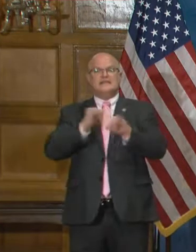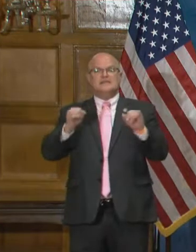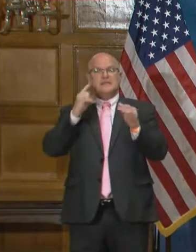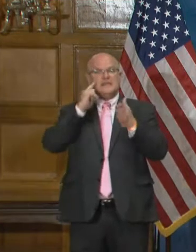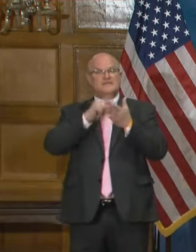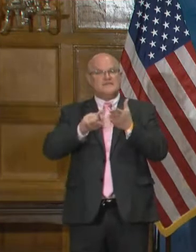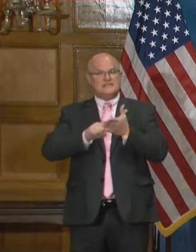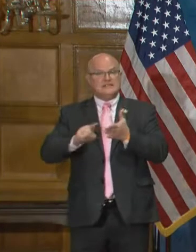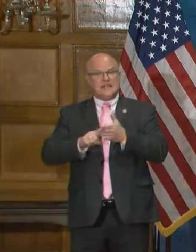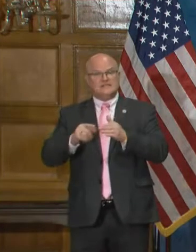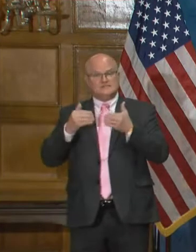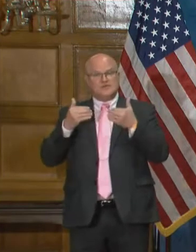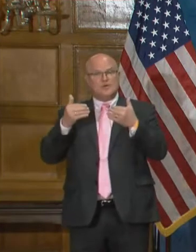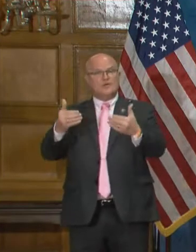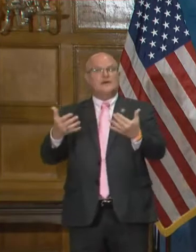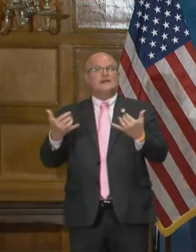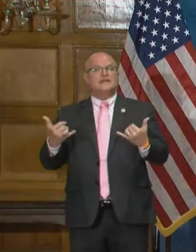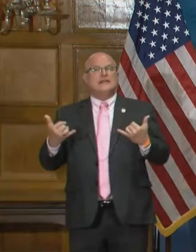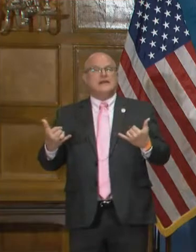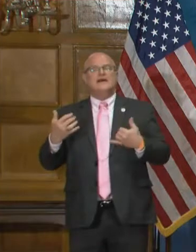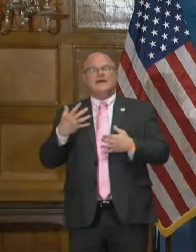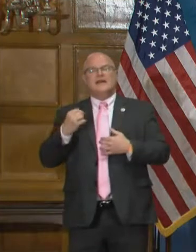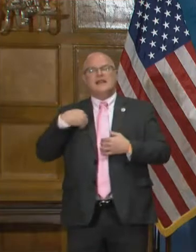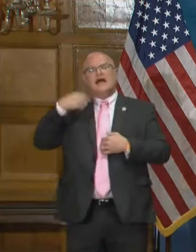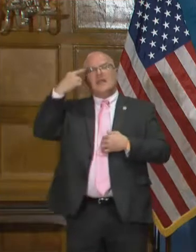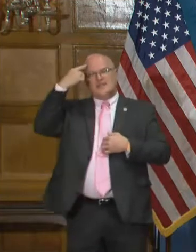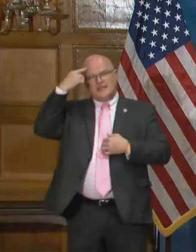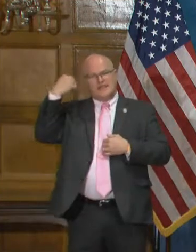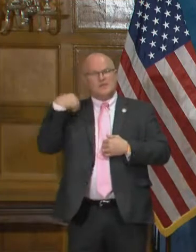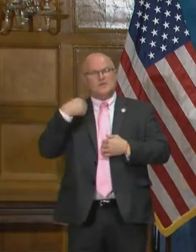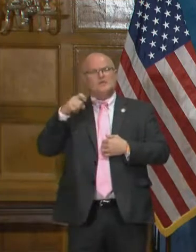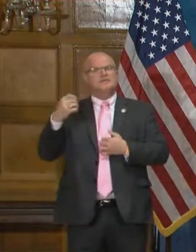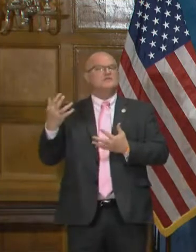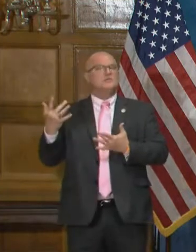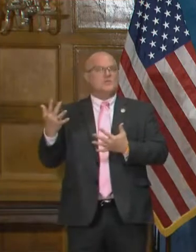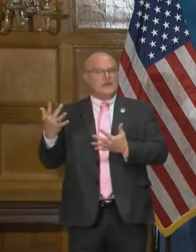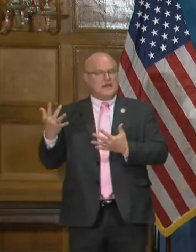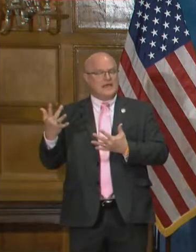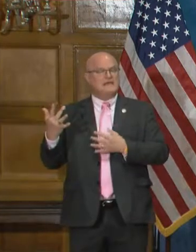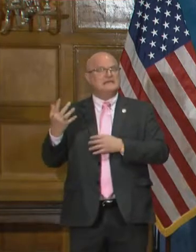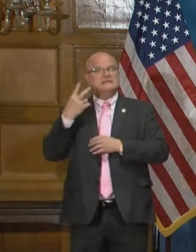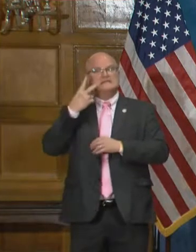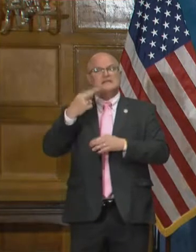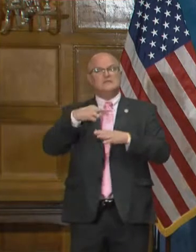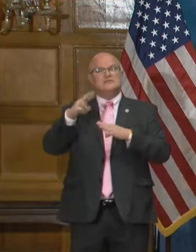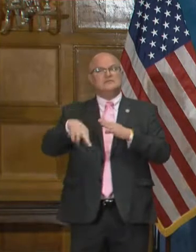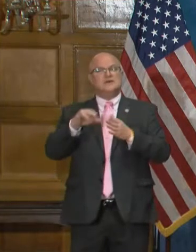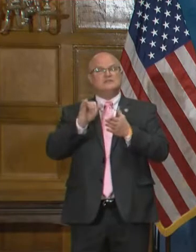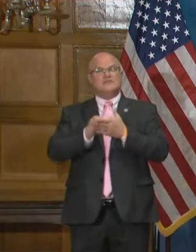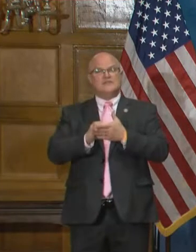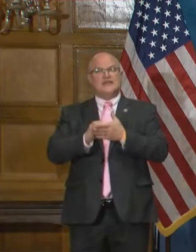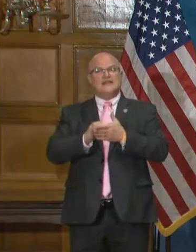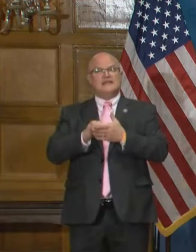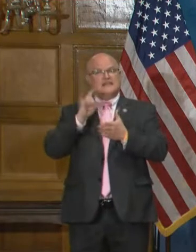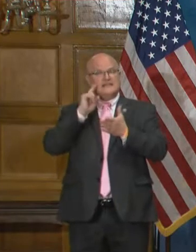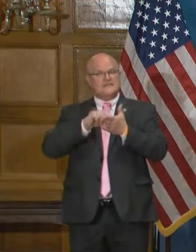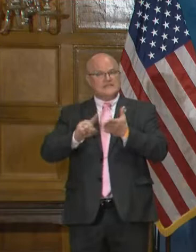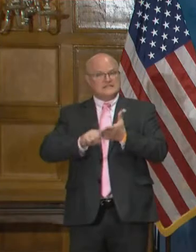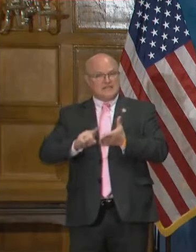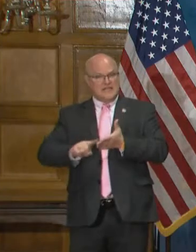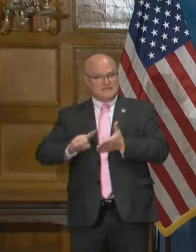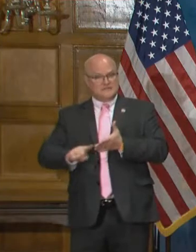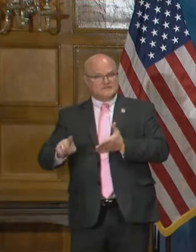investigation ongoing, uh, and I think we should all wait to the results of that independent, uh, investigation